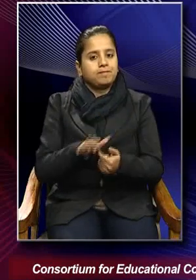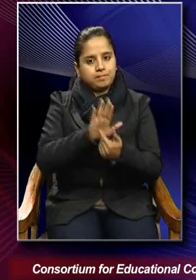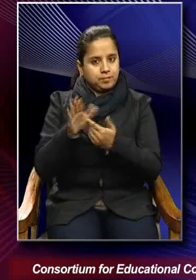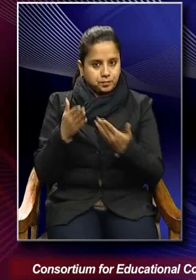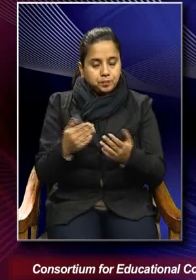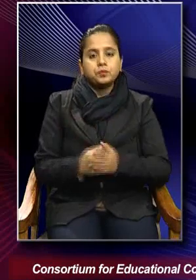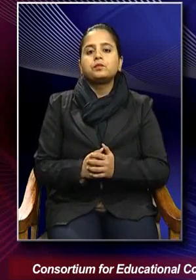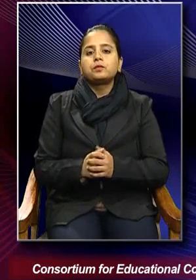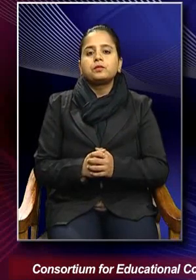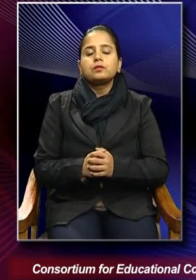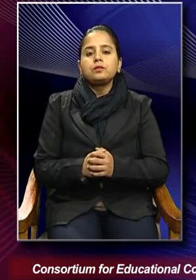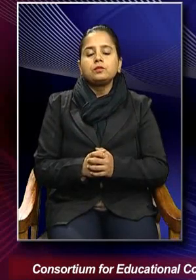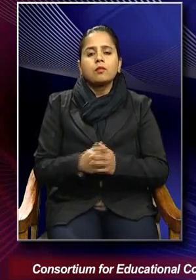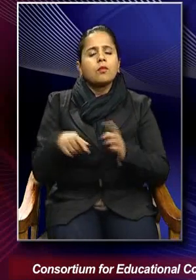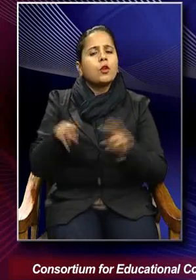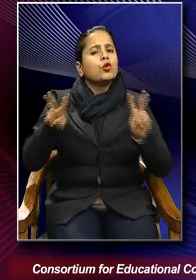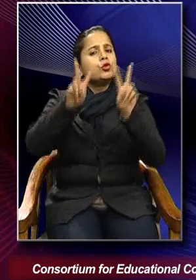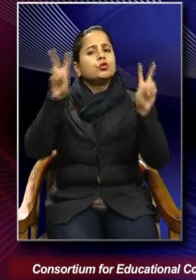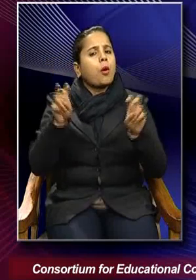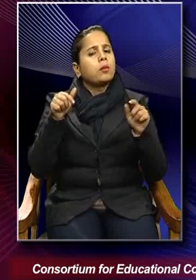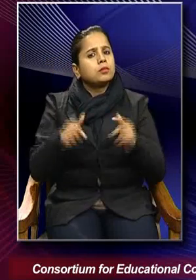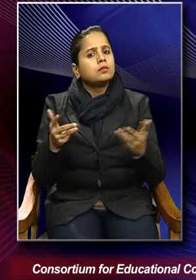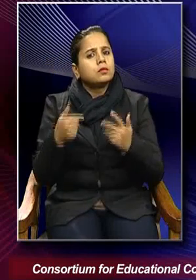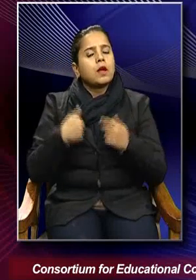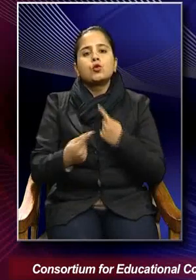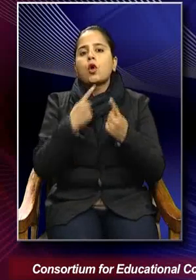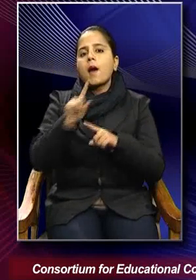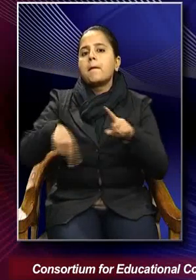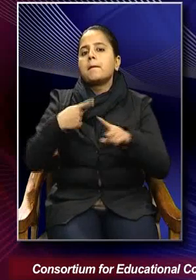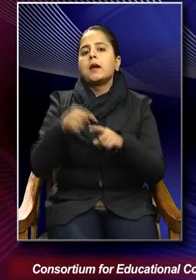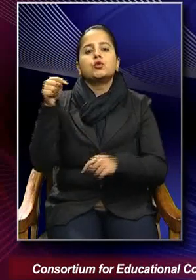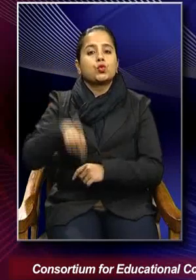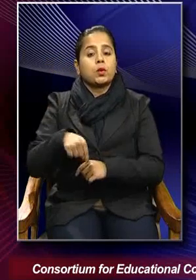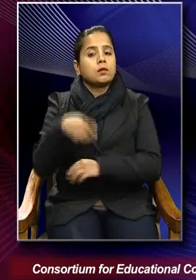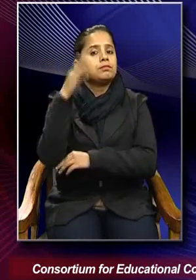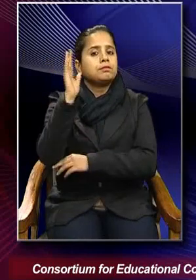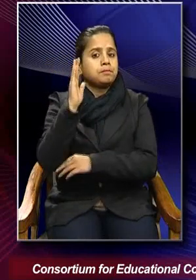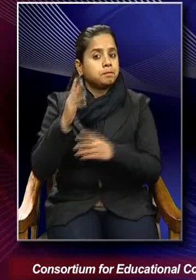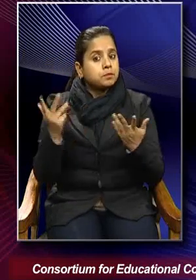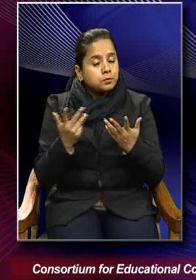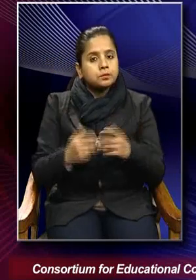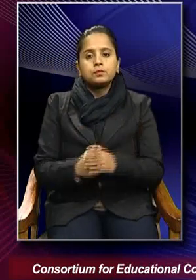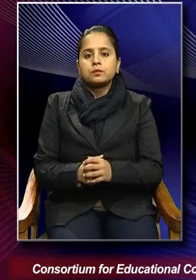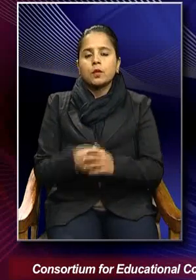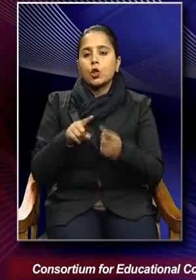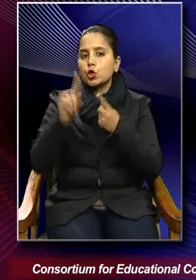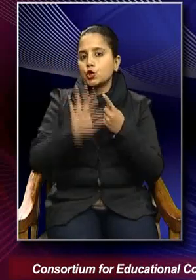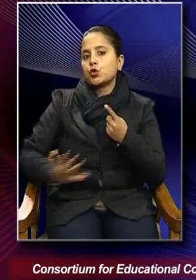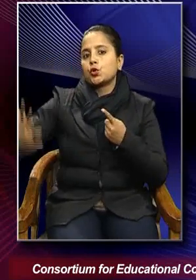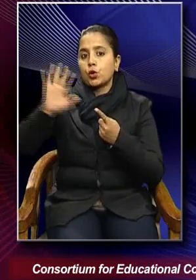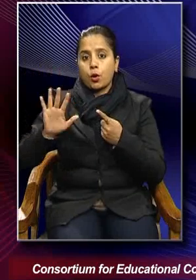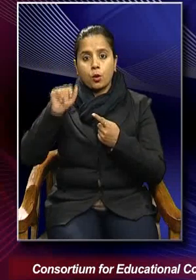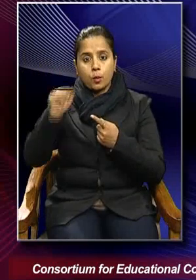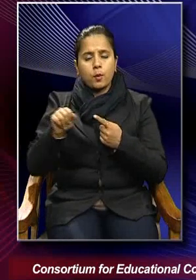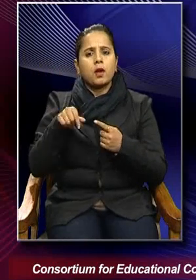And the topic that we would be talking about today is Europe in the